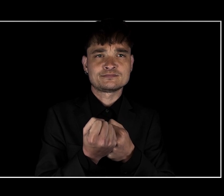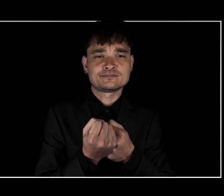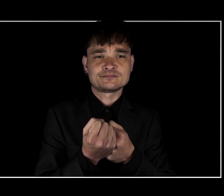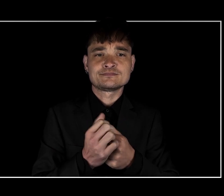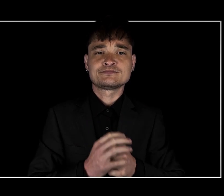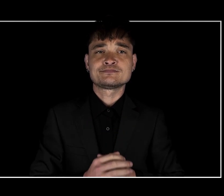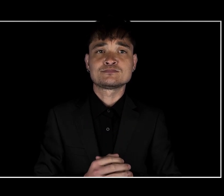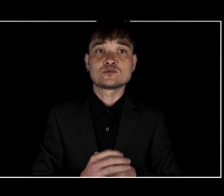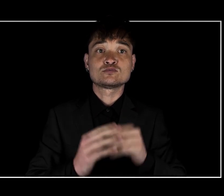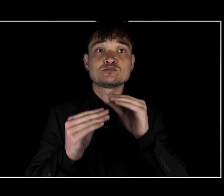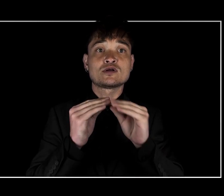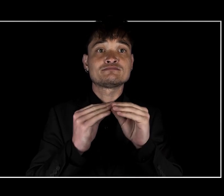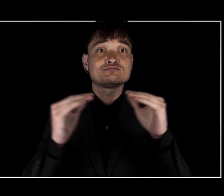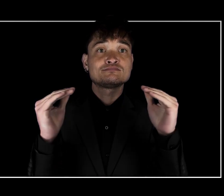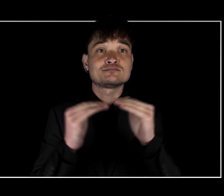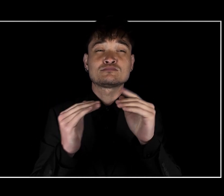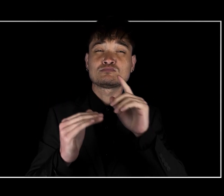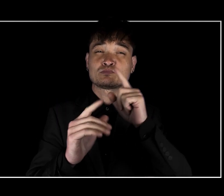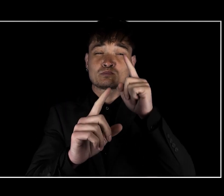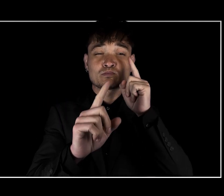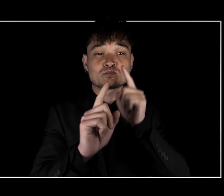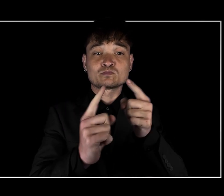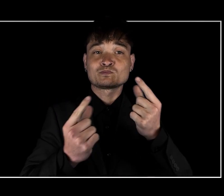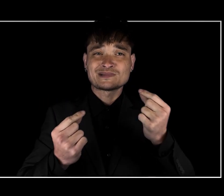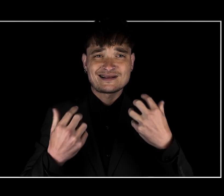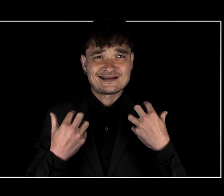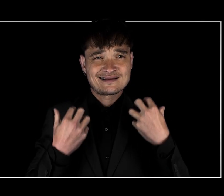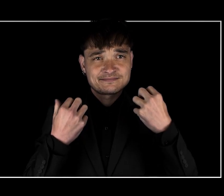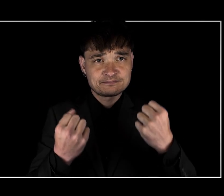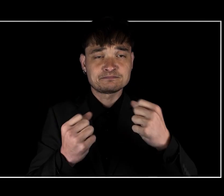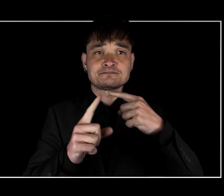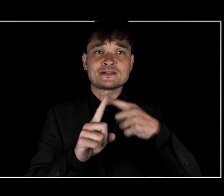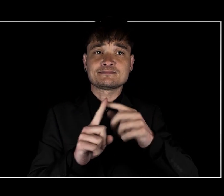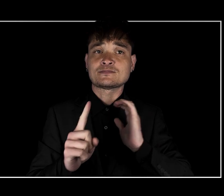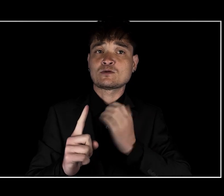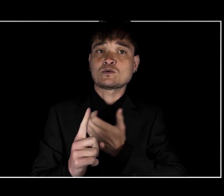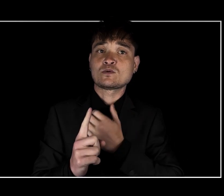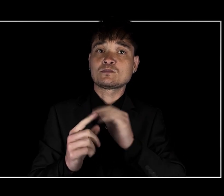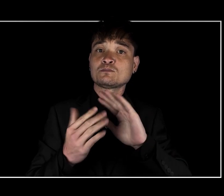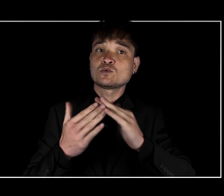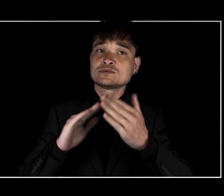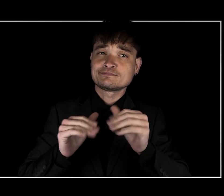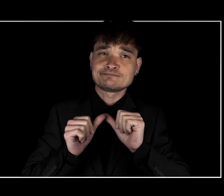restorative justice is about healing and rebuilding community.